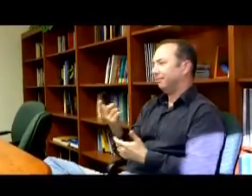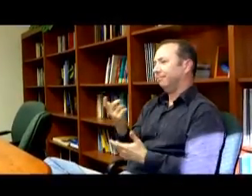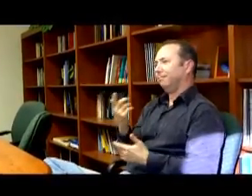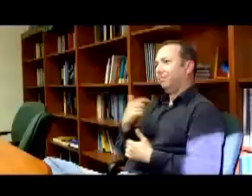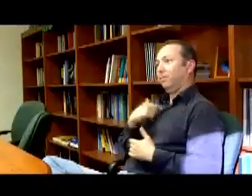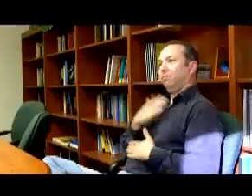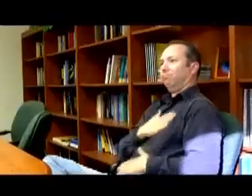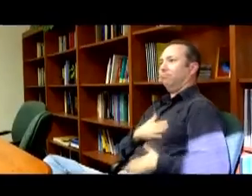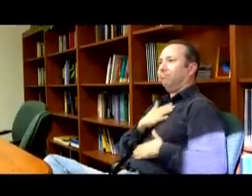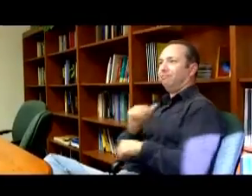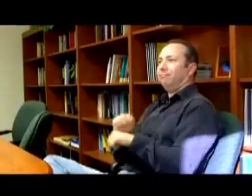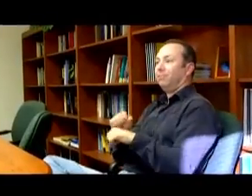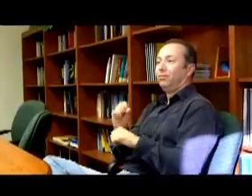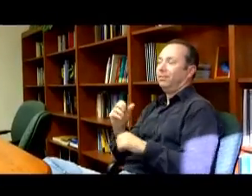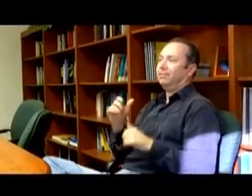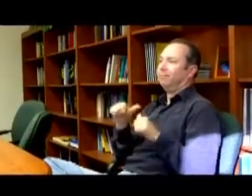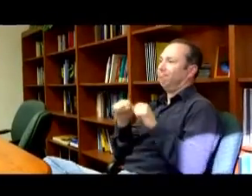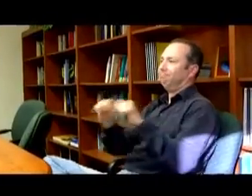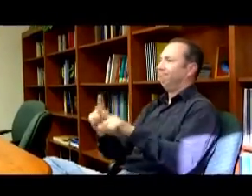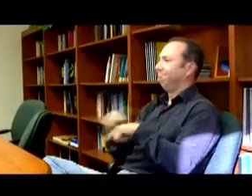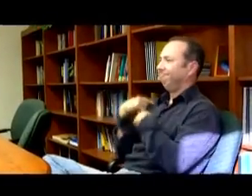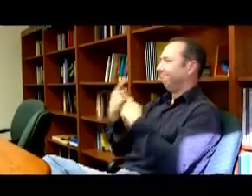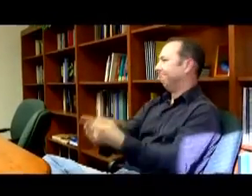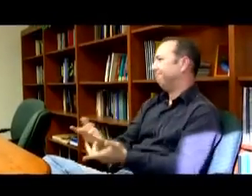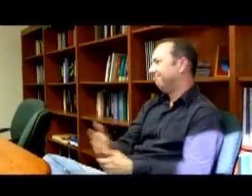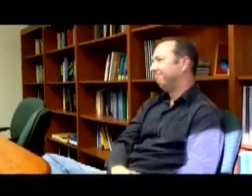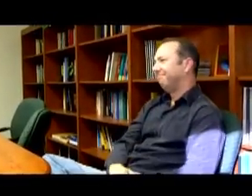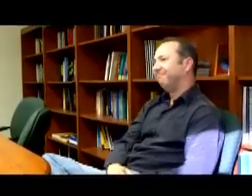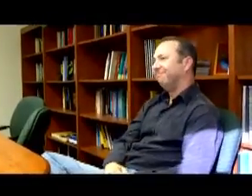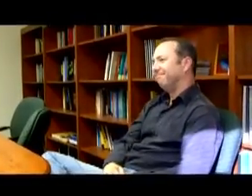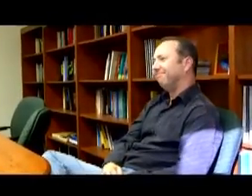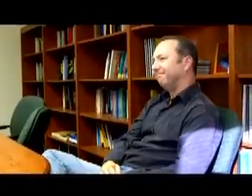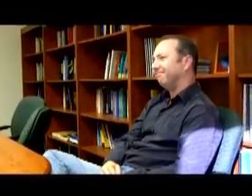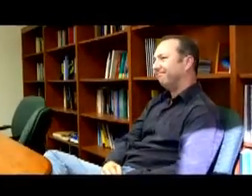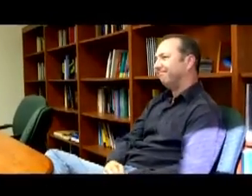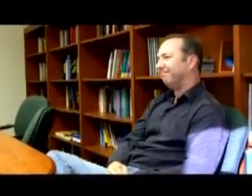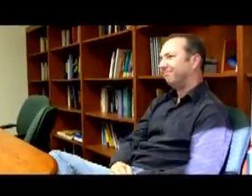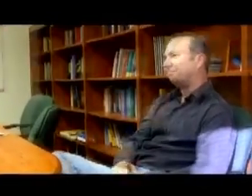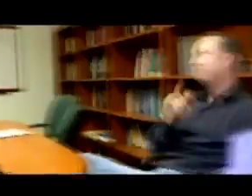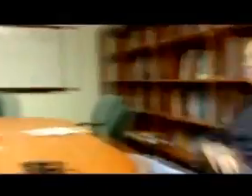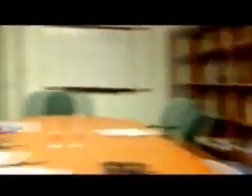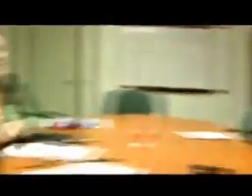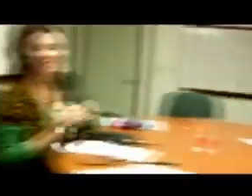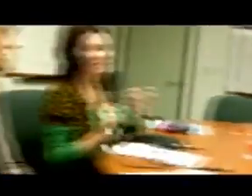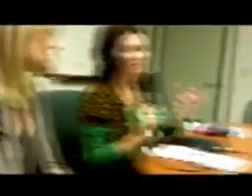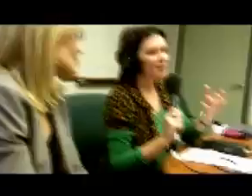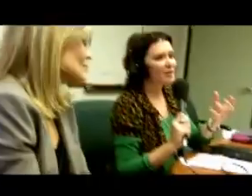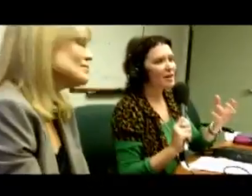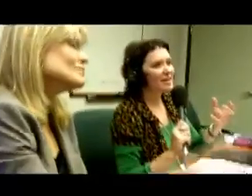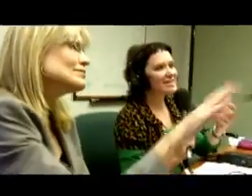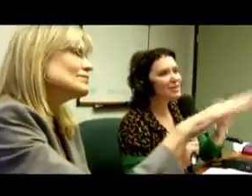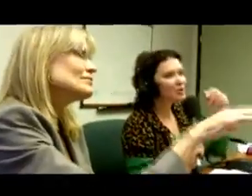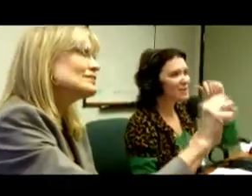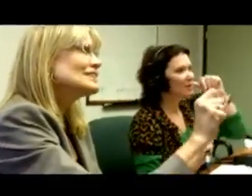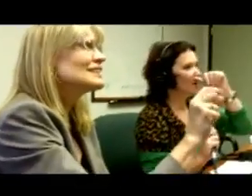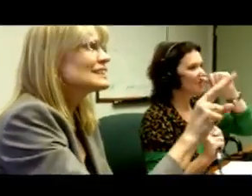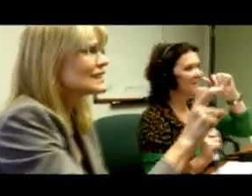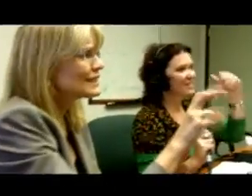other perspectives. So this is the scientific method, and I enjoy that and have throughout my career. It's interesting, though, isn't it,